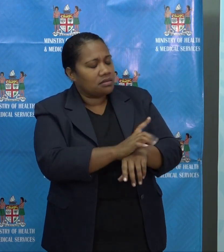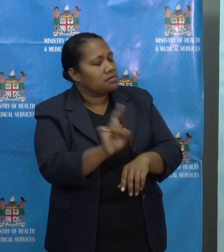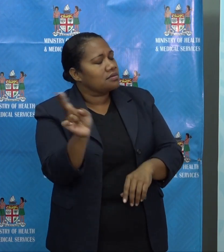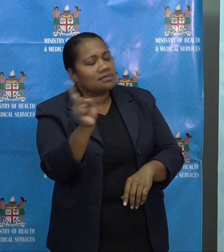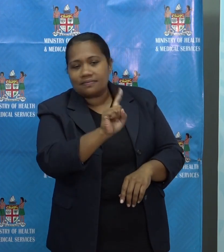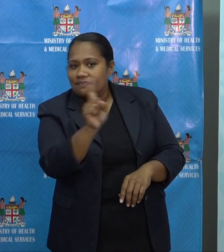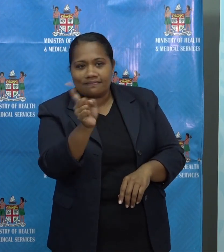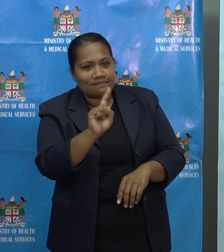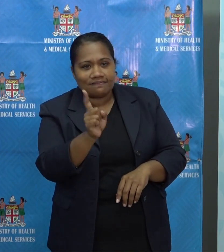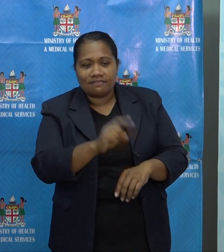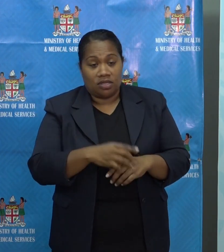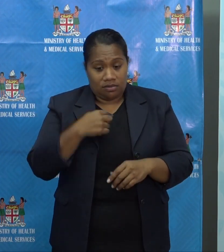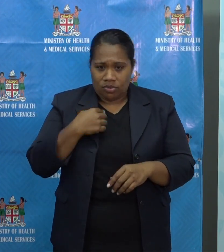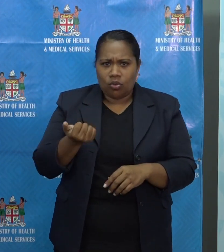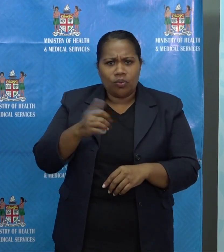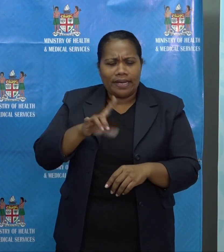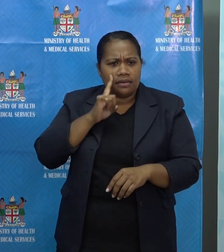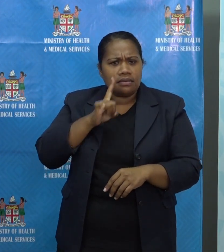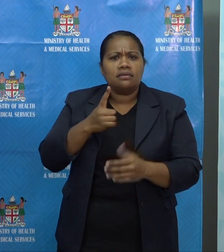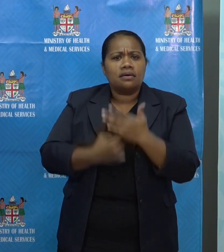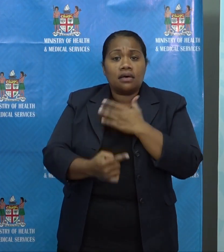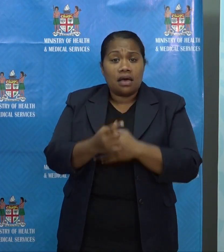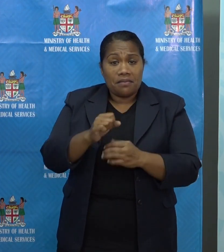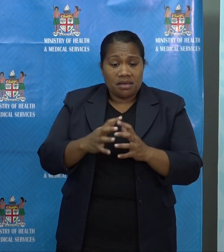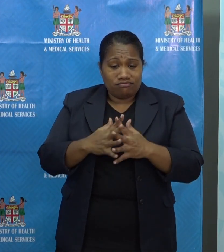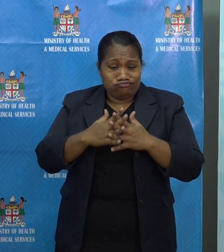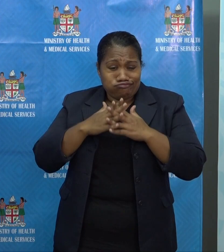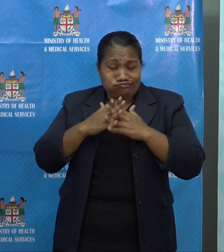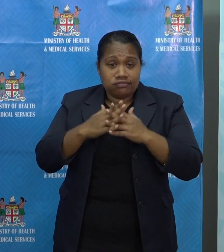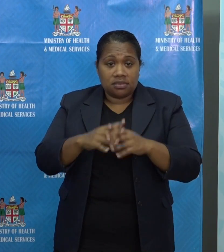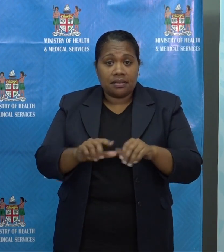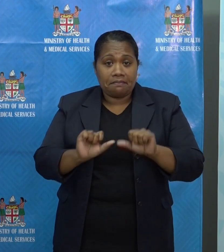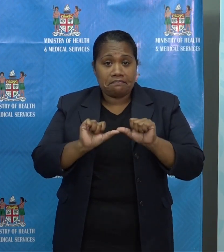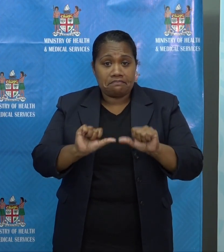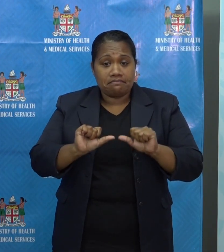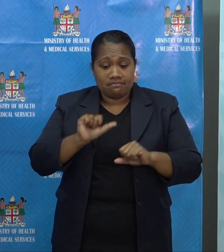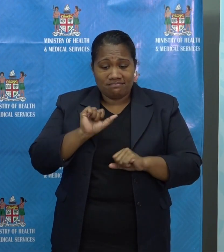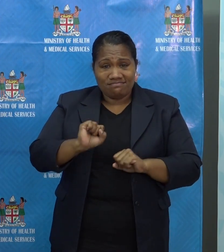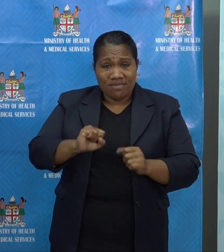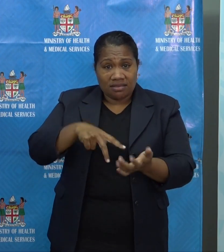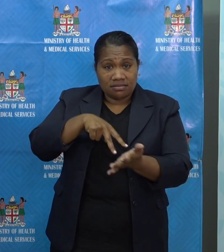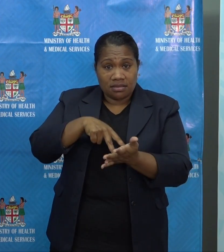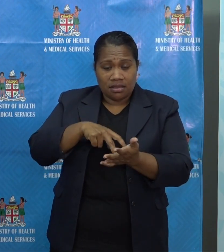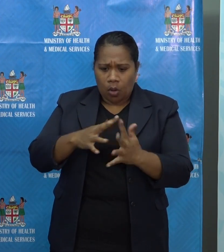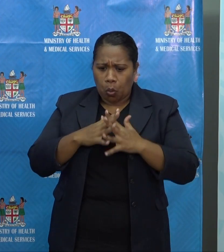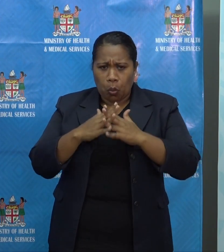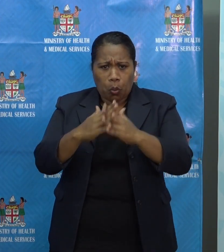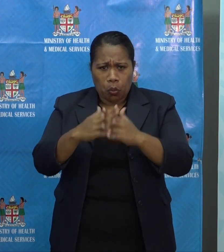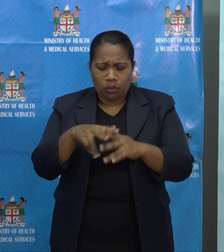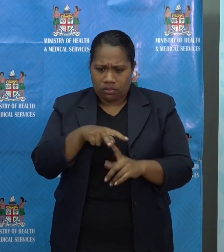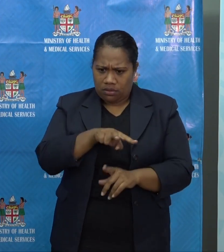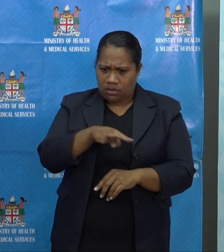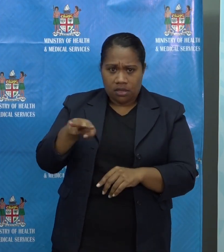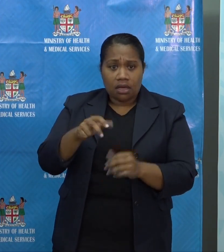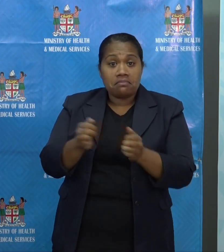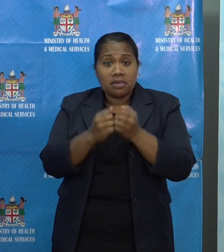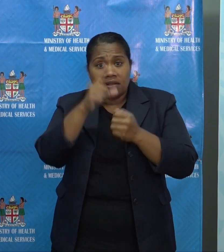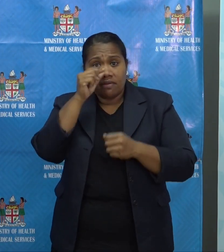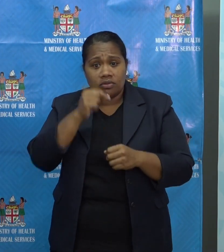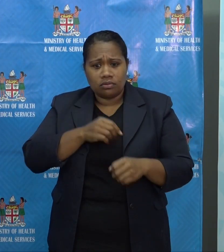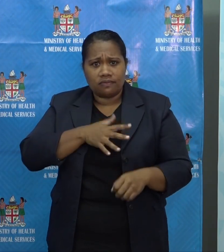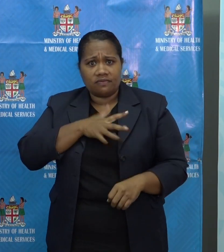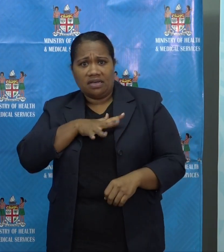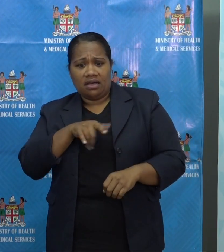I've seen images of crowded bus stands that have put well-founded fear in the hearts of many Fijians. These